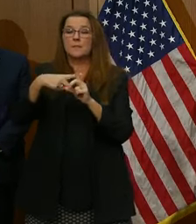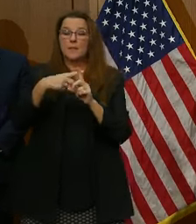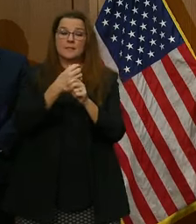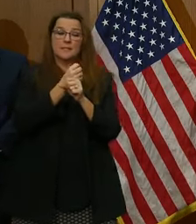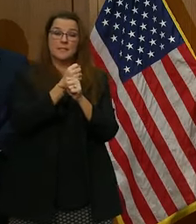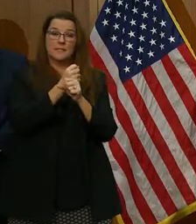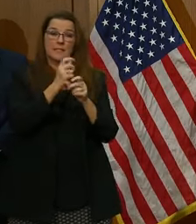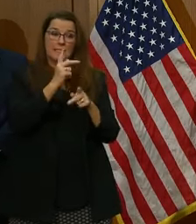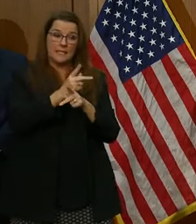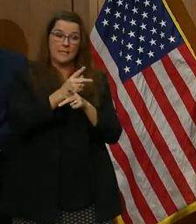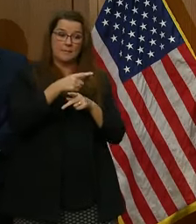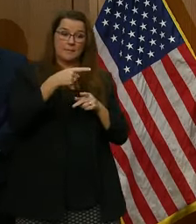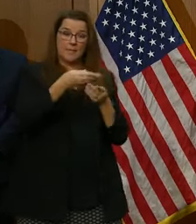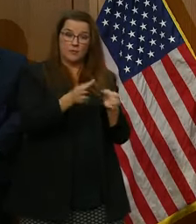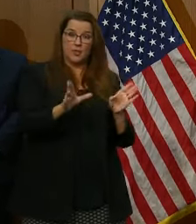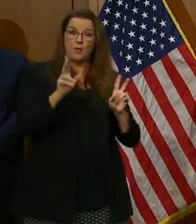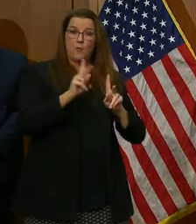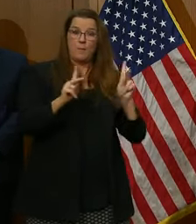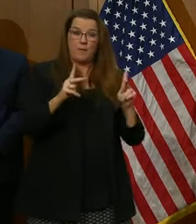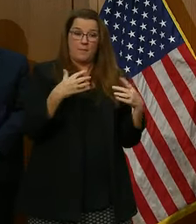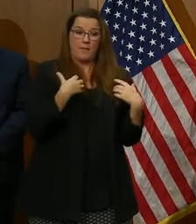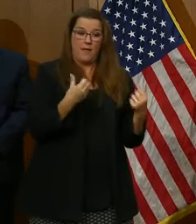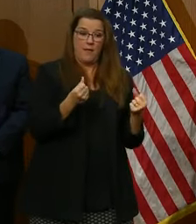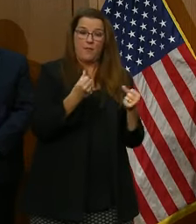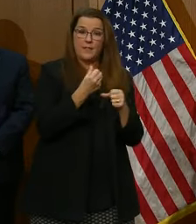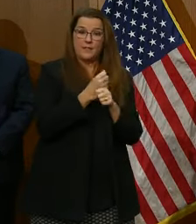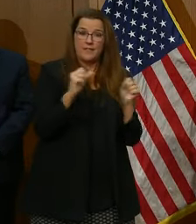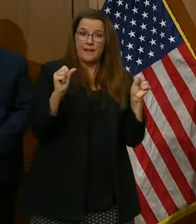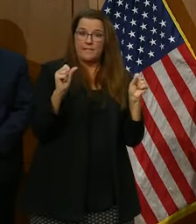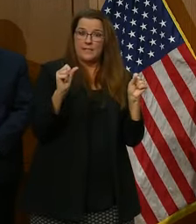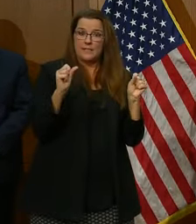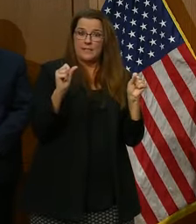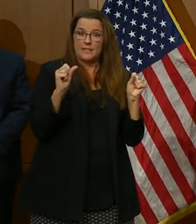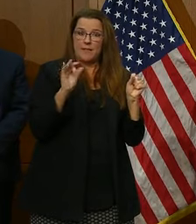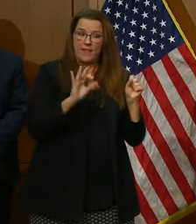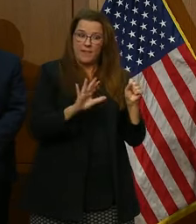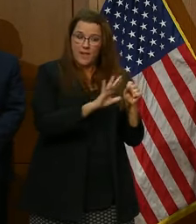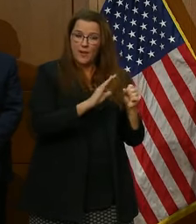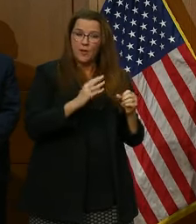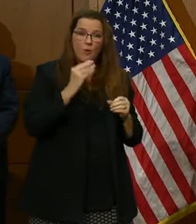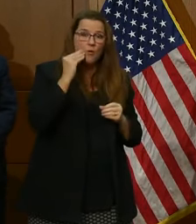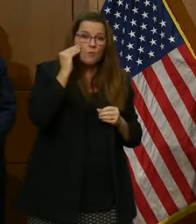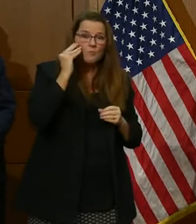and safety of Richmond's residents and their property.